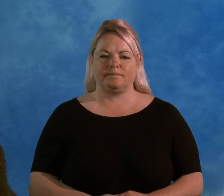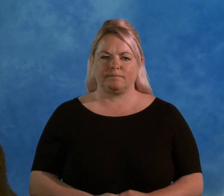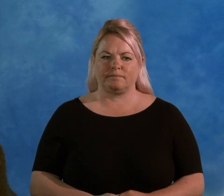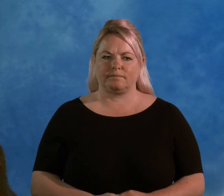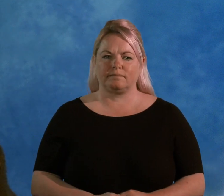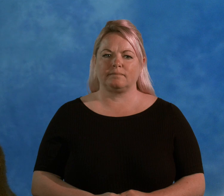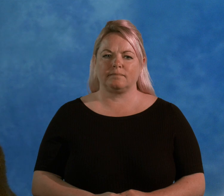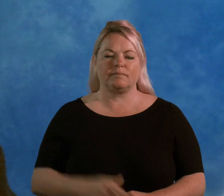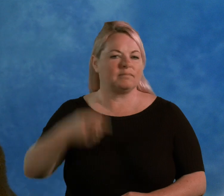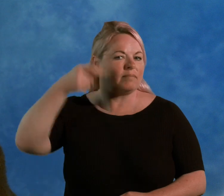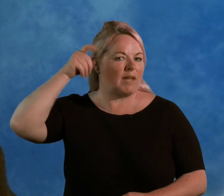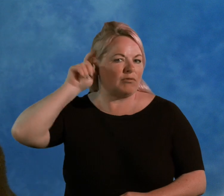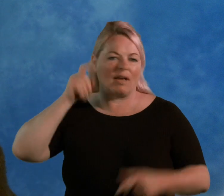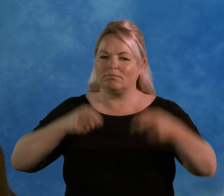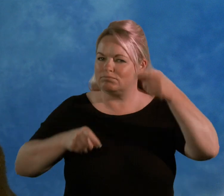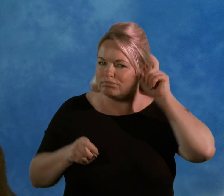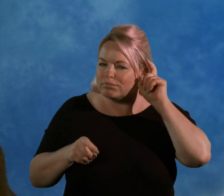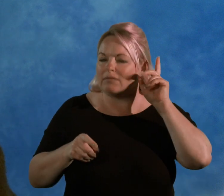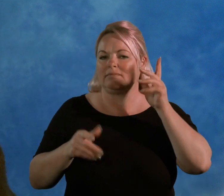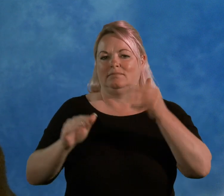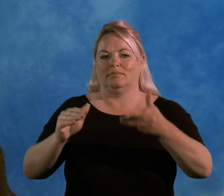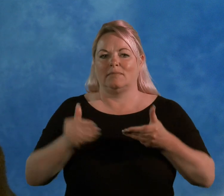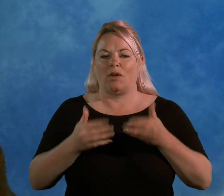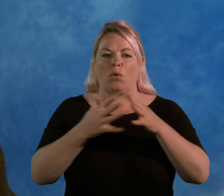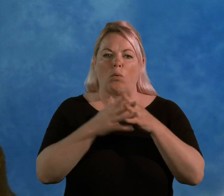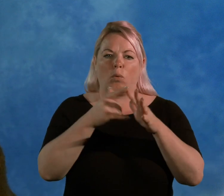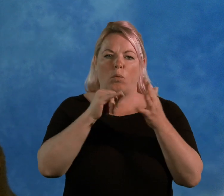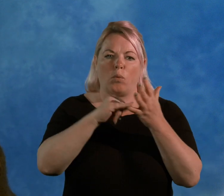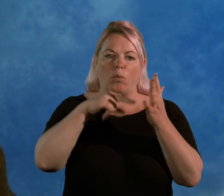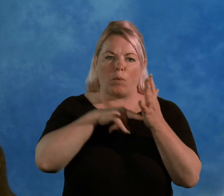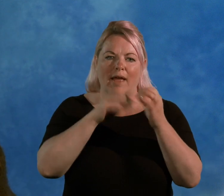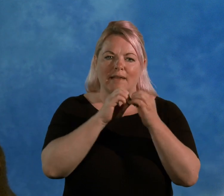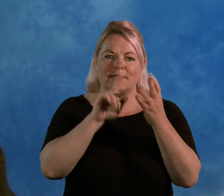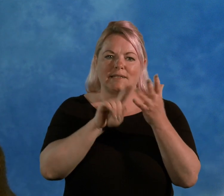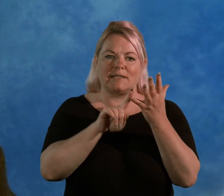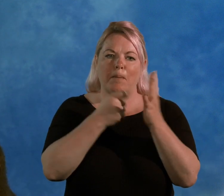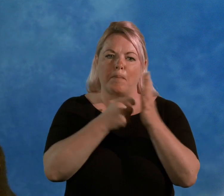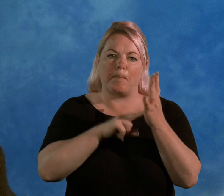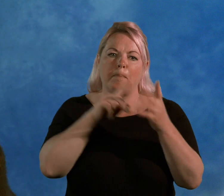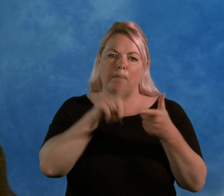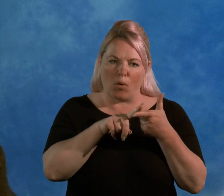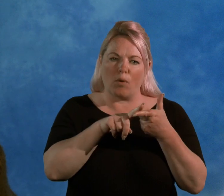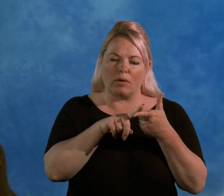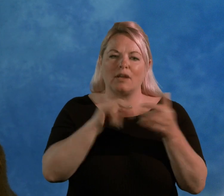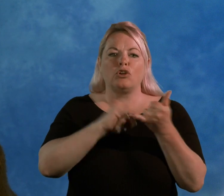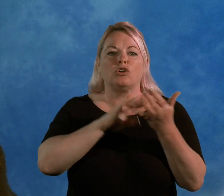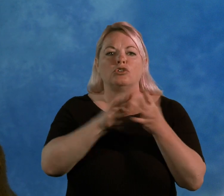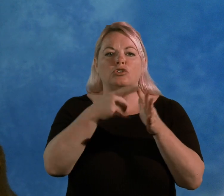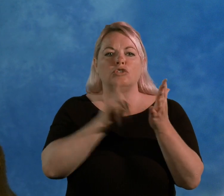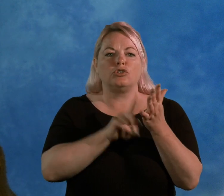I had various hearing aids fitted at Westbourne and Shelley Road, Boscombe and as